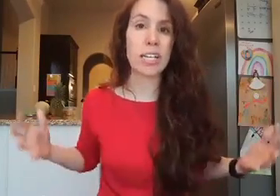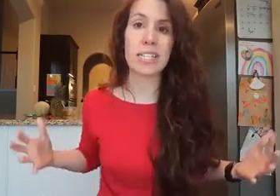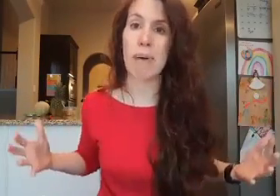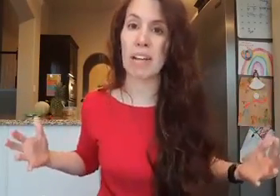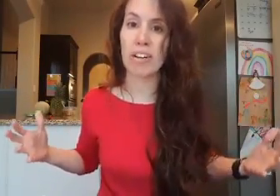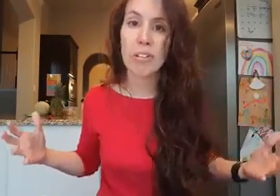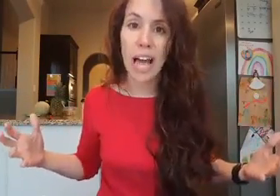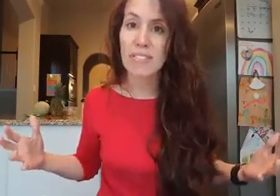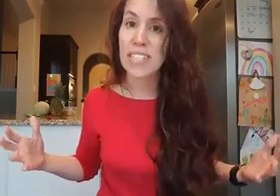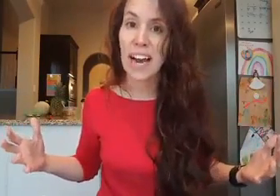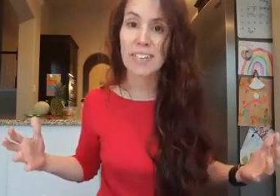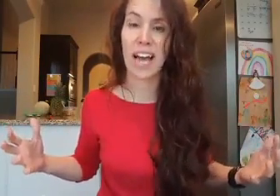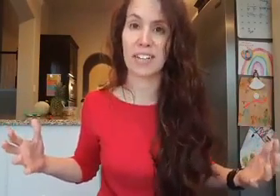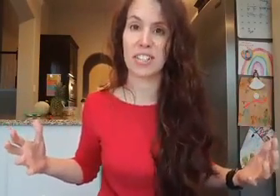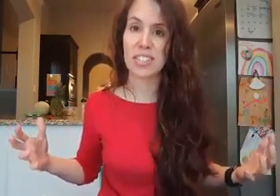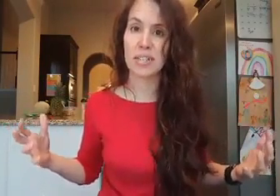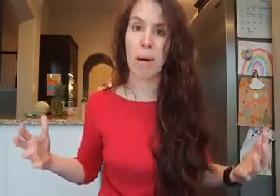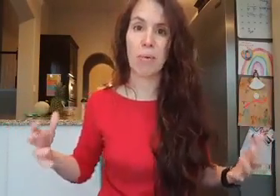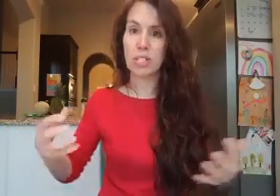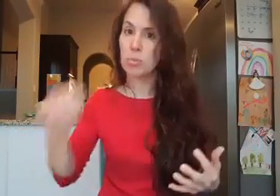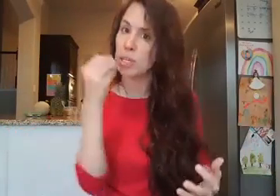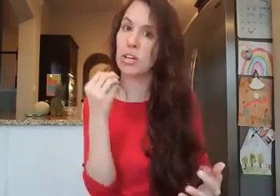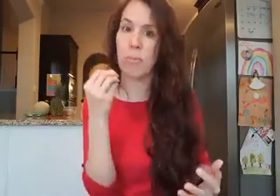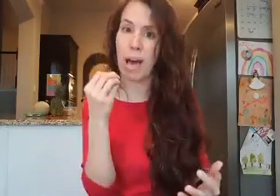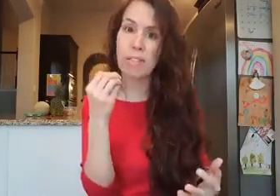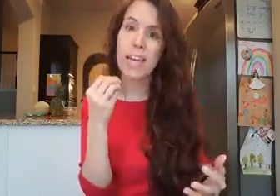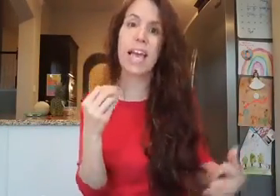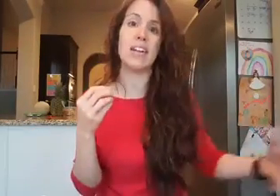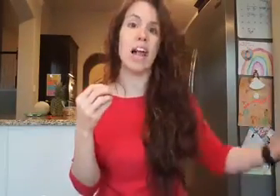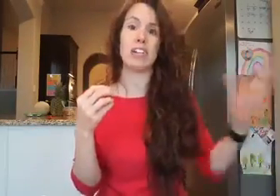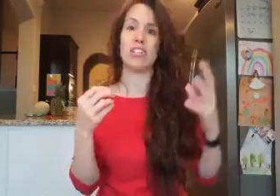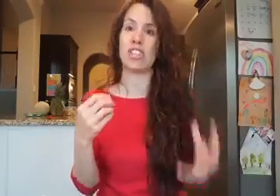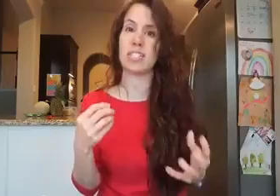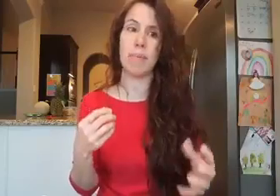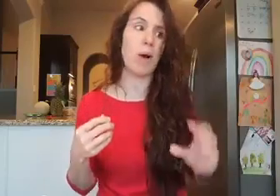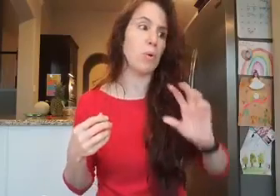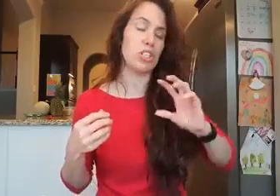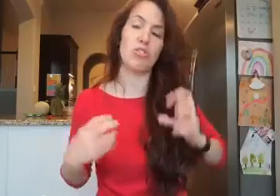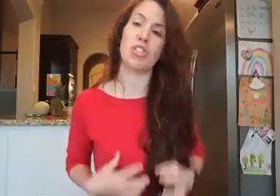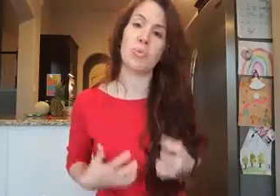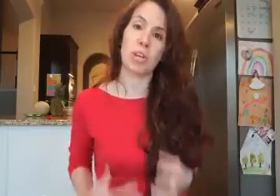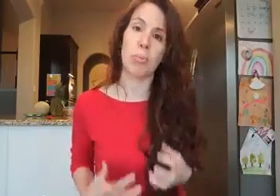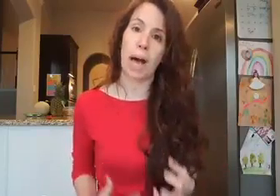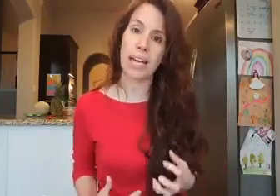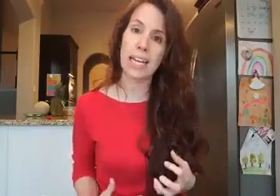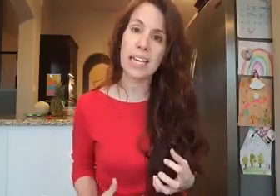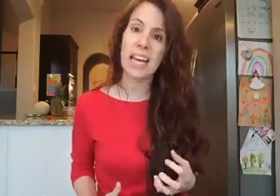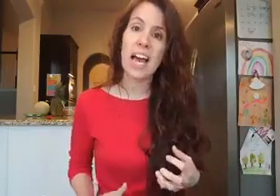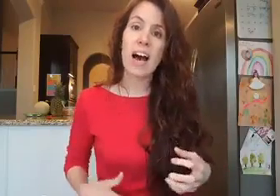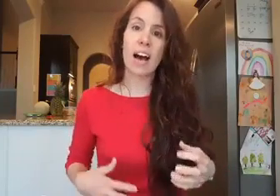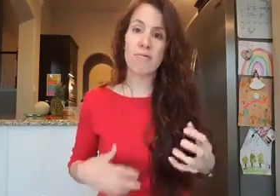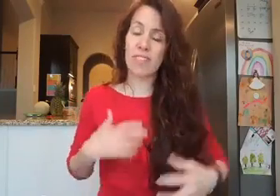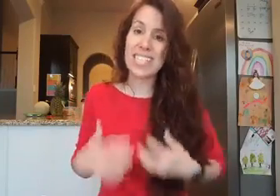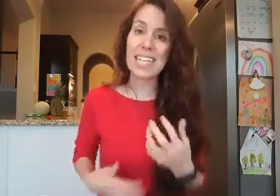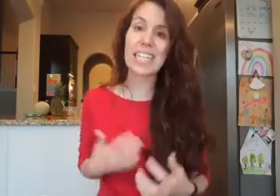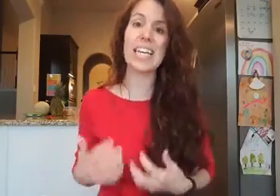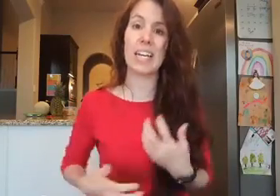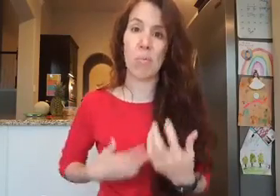is about your lifestyle, not just about what you put in your mouth and not just about what you do with your body physically in